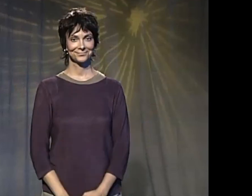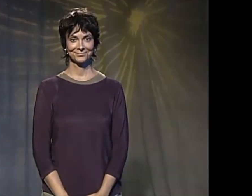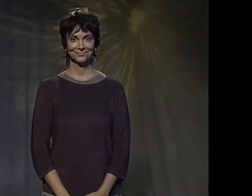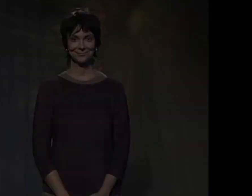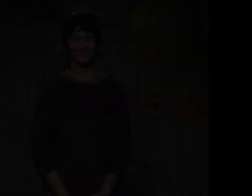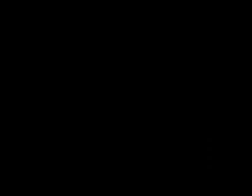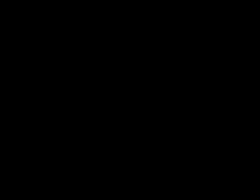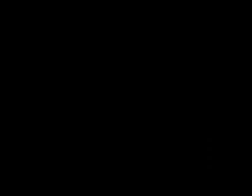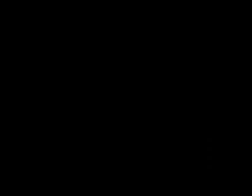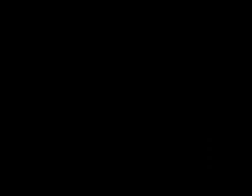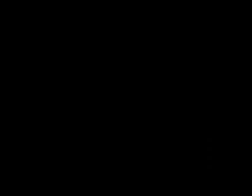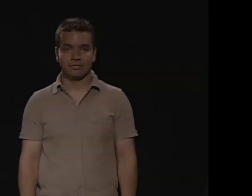shoulder shift she did there.